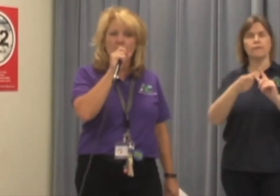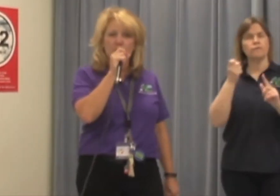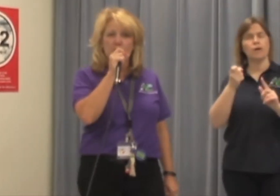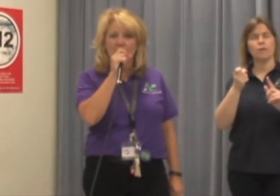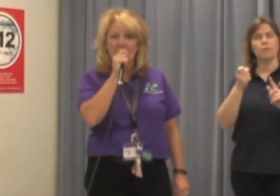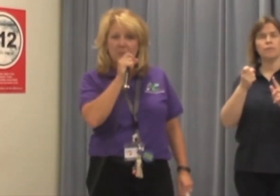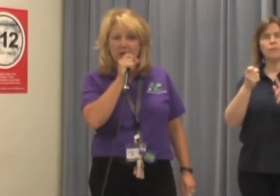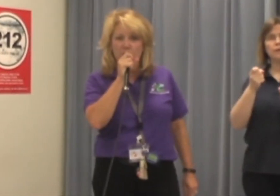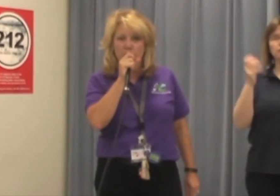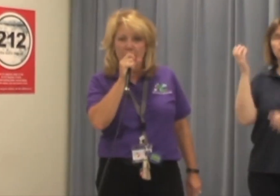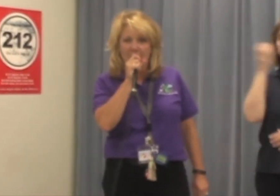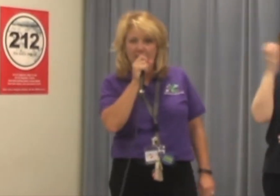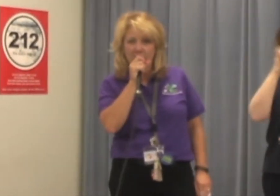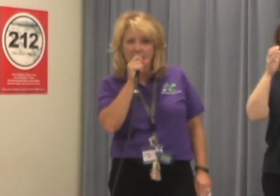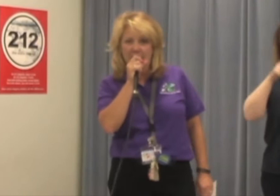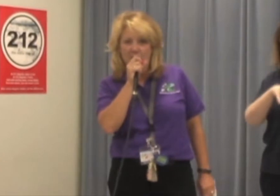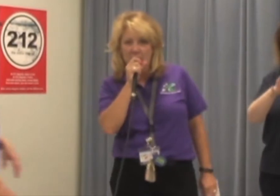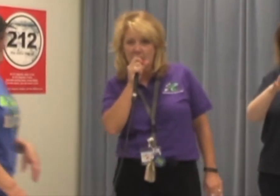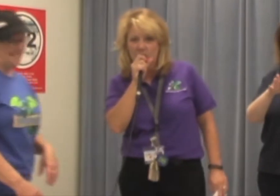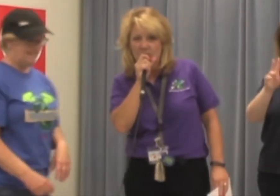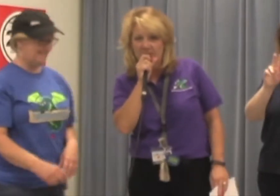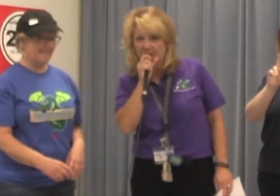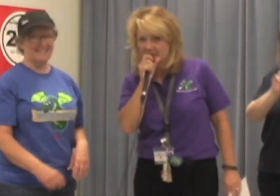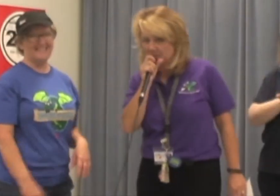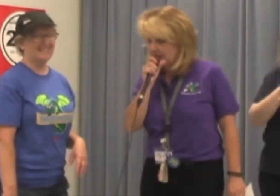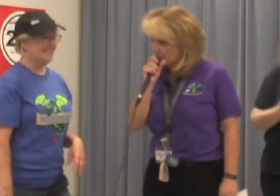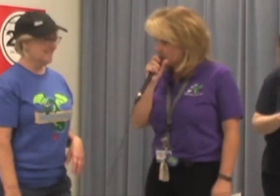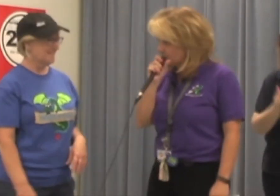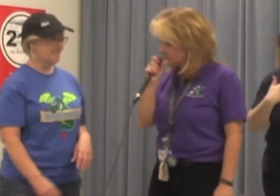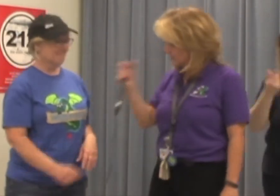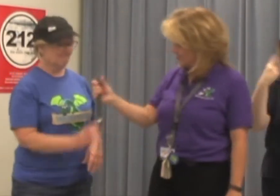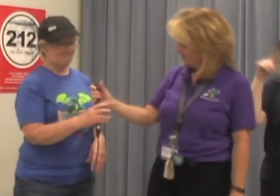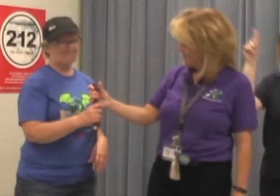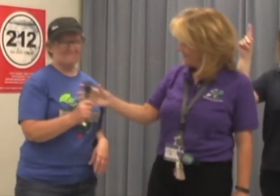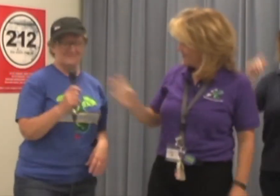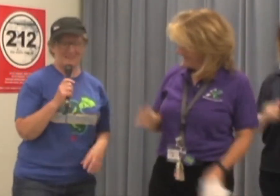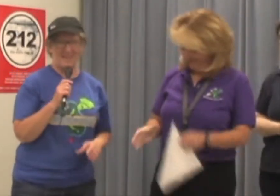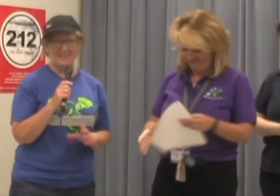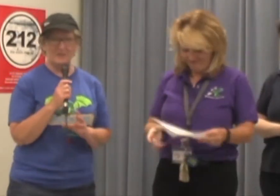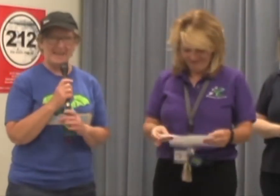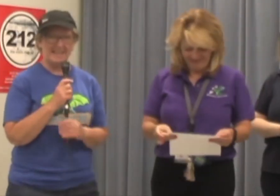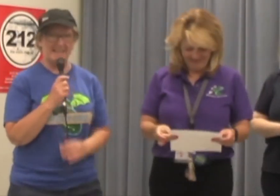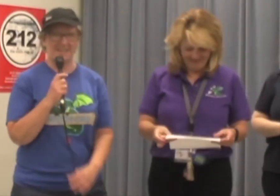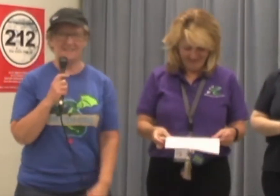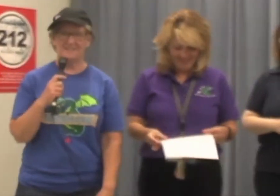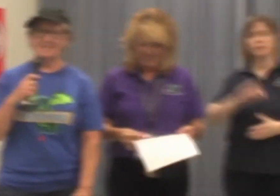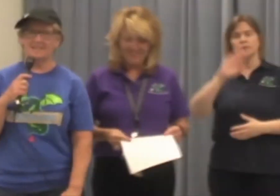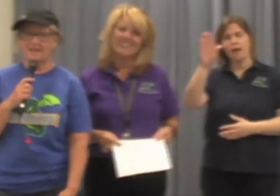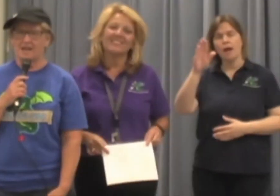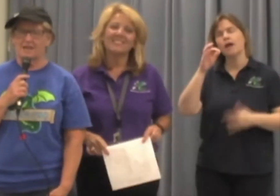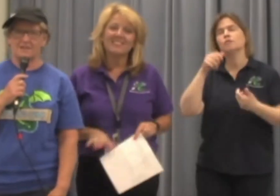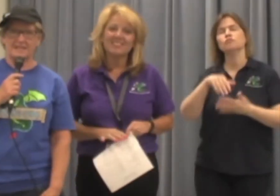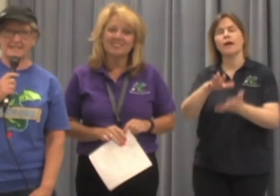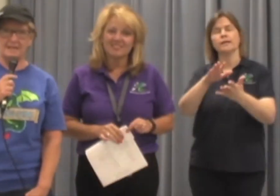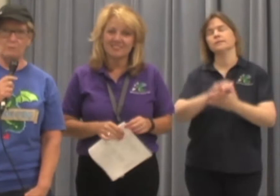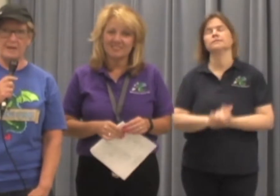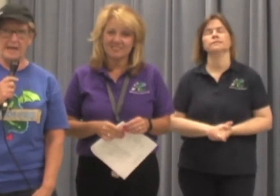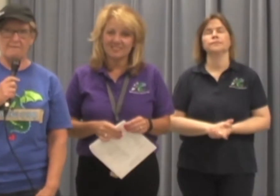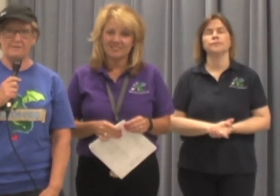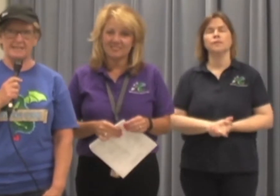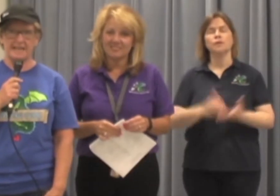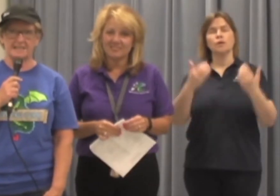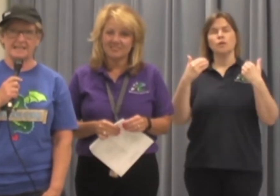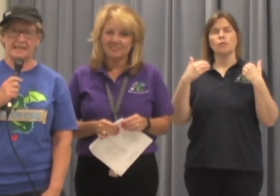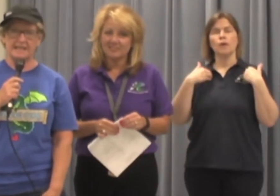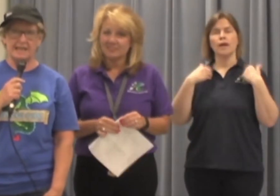Dynamite Dragon Kitchen. She's got some announcements. Hi, Dragons. Listen, we